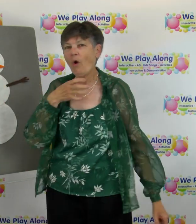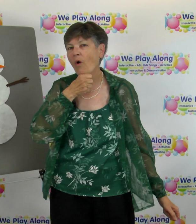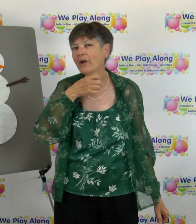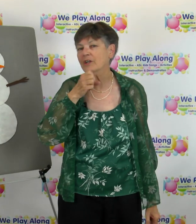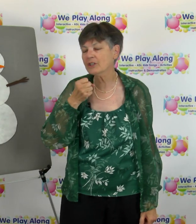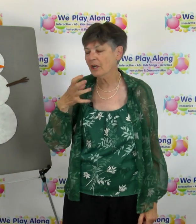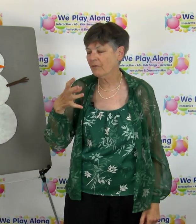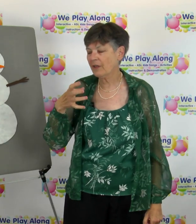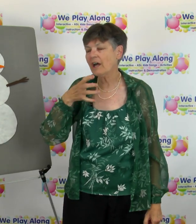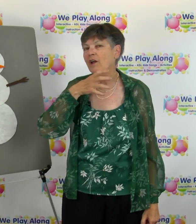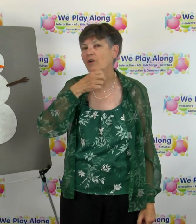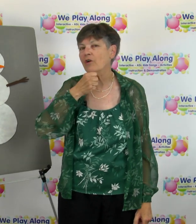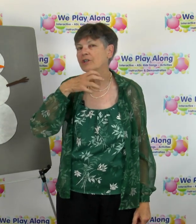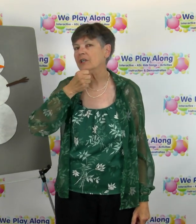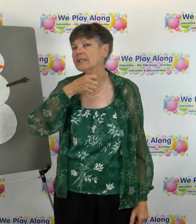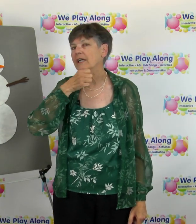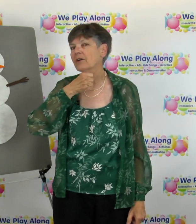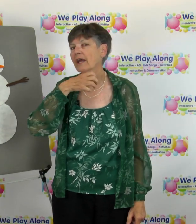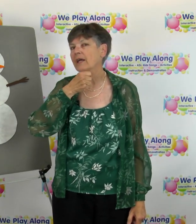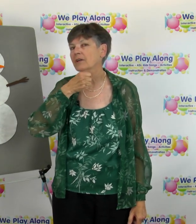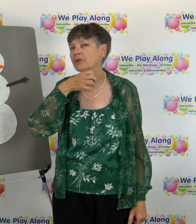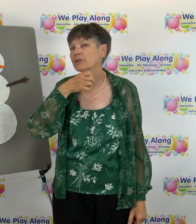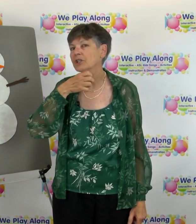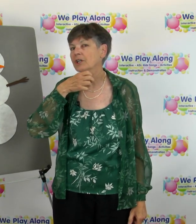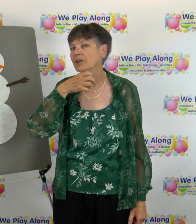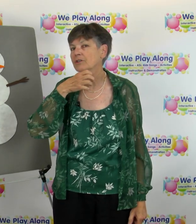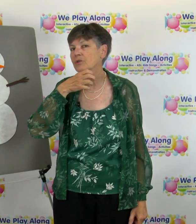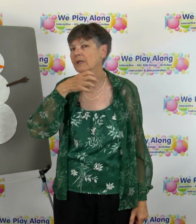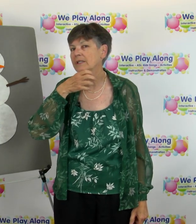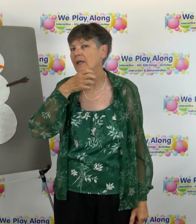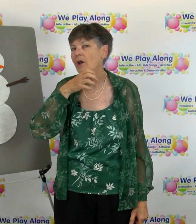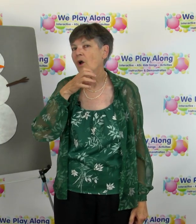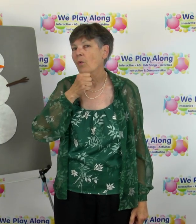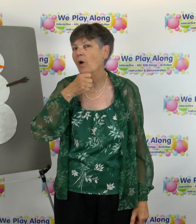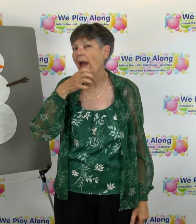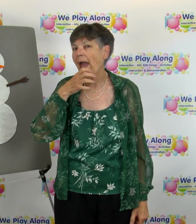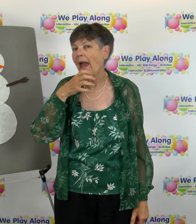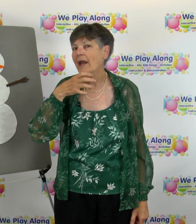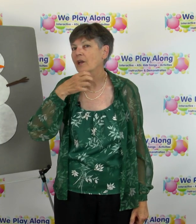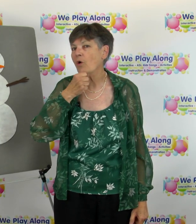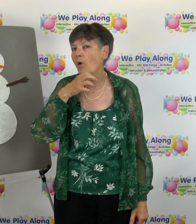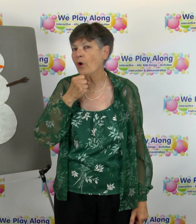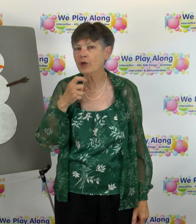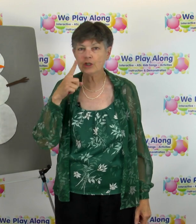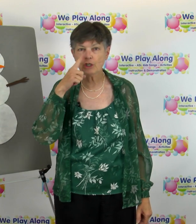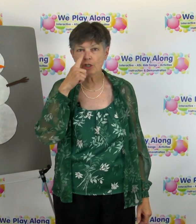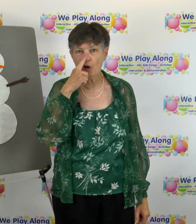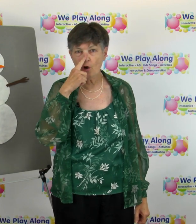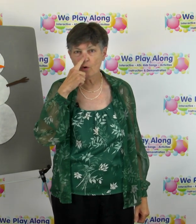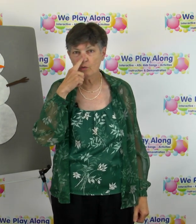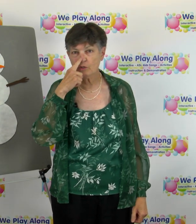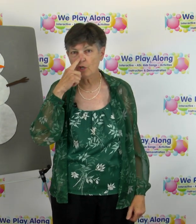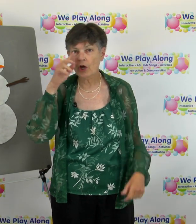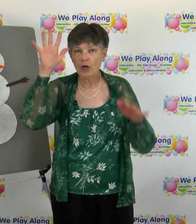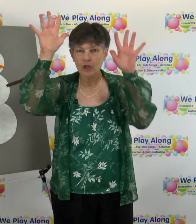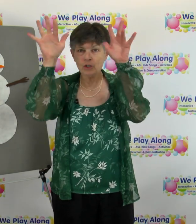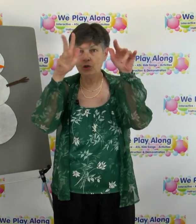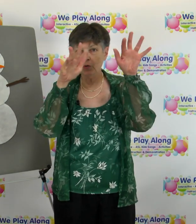orange for the color orange you're gonna take your hand under your chin here and squeeze it we'll add an orange nose to